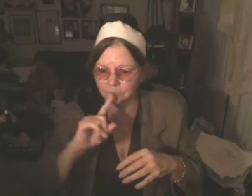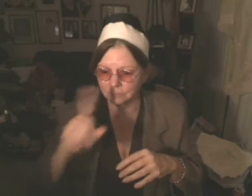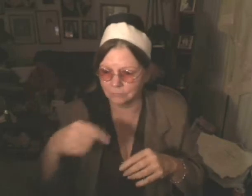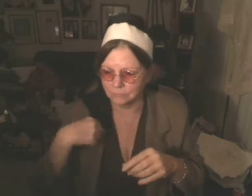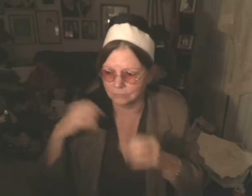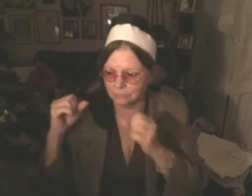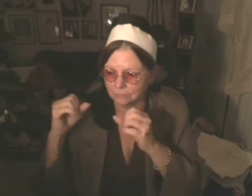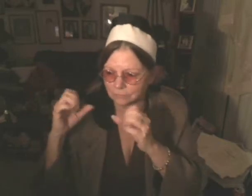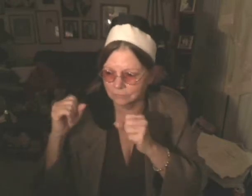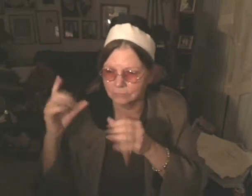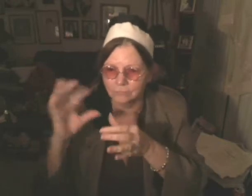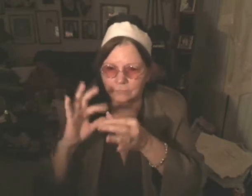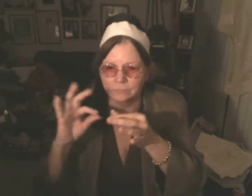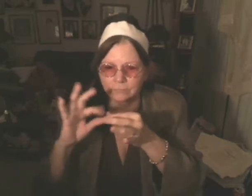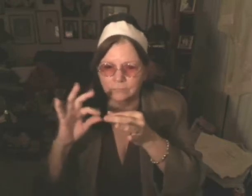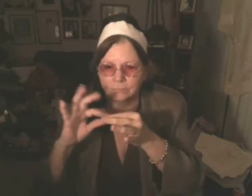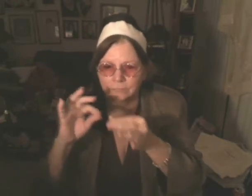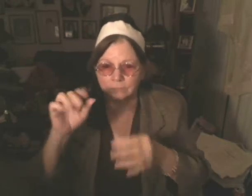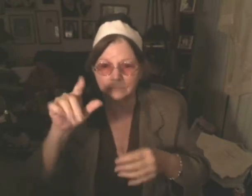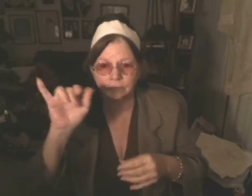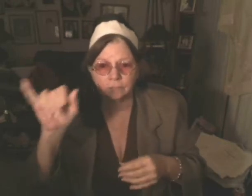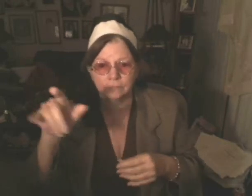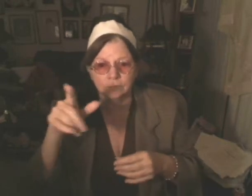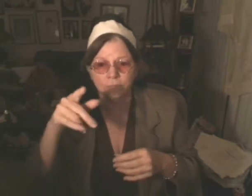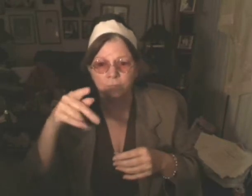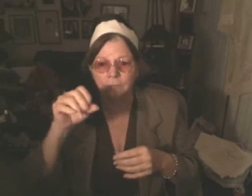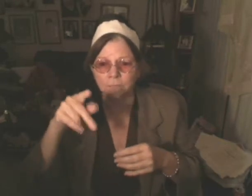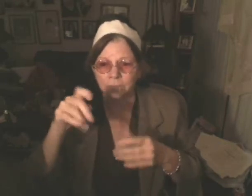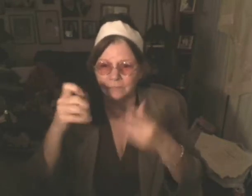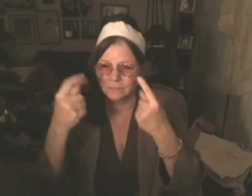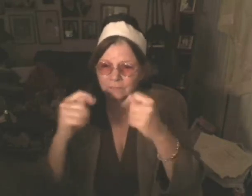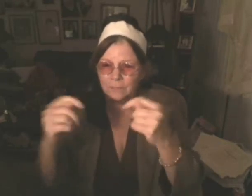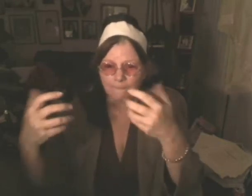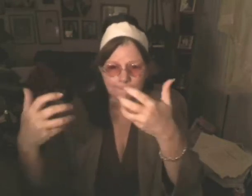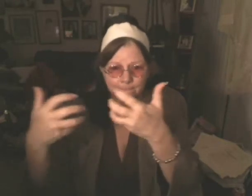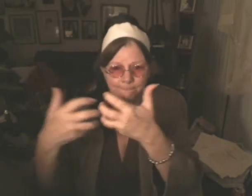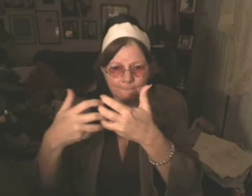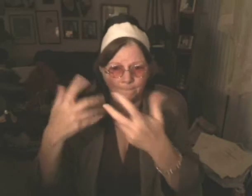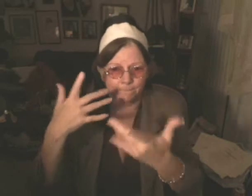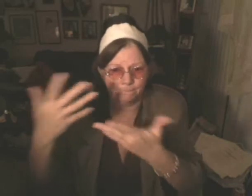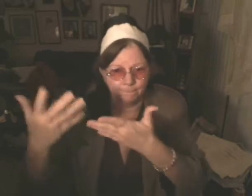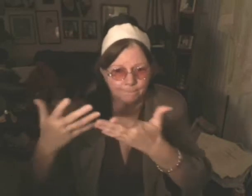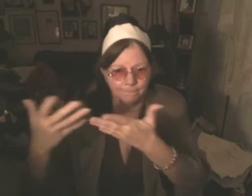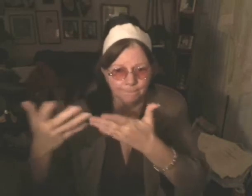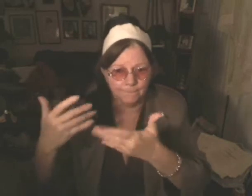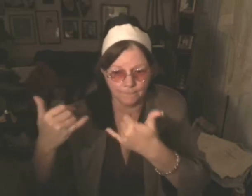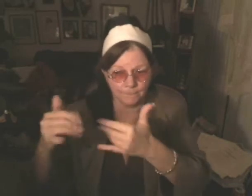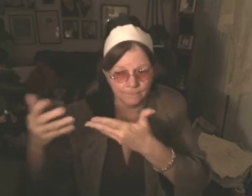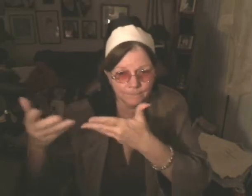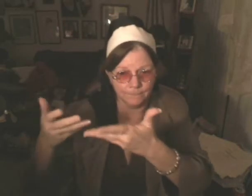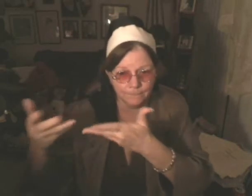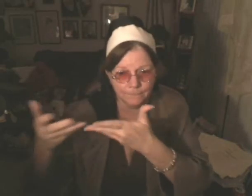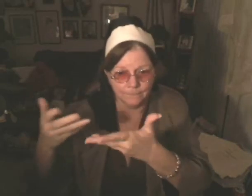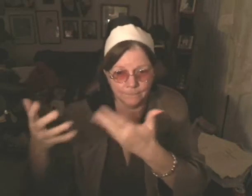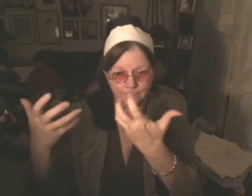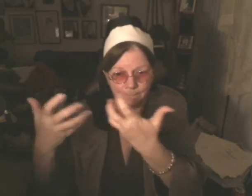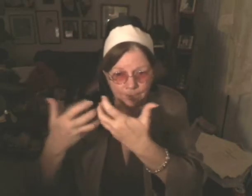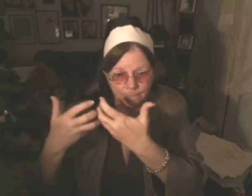choices of your favorite shrimp. Including new wood-grilled shrimp with a teriyaki glaze. It's endless shrimp, our best